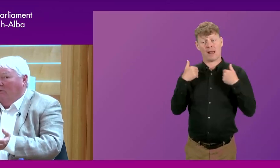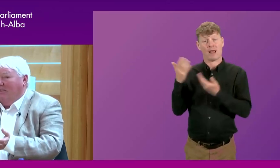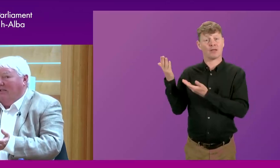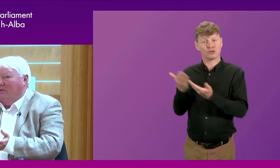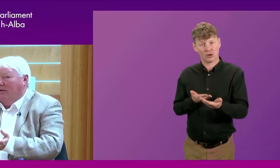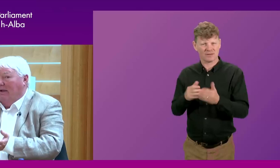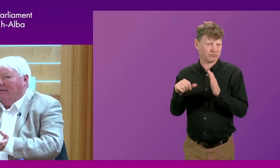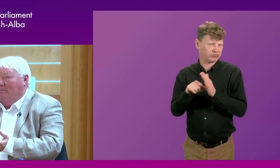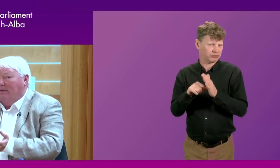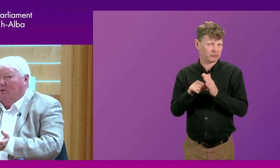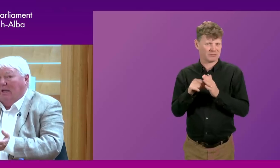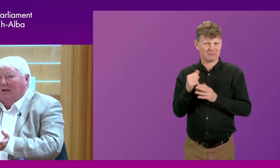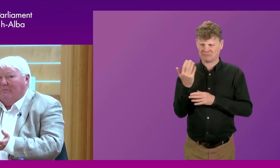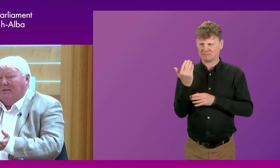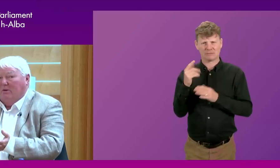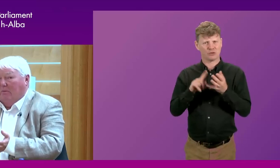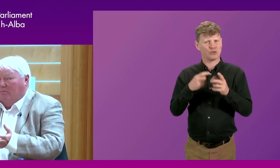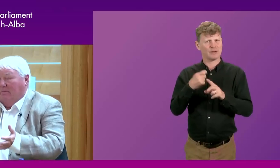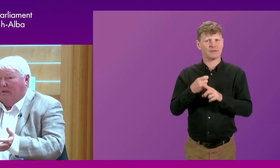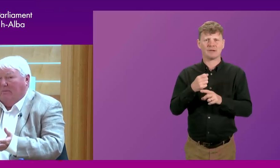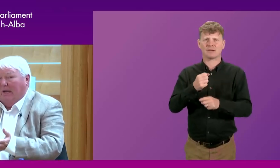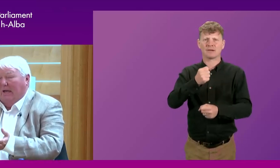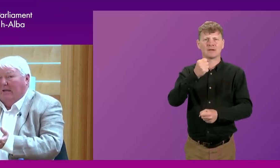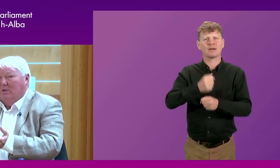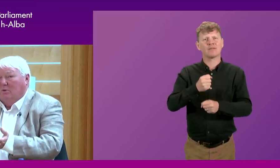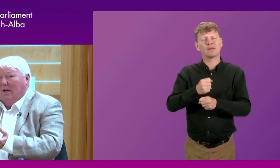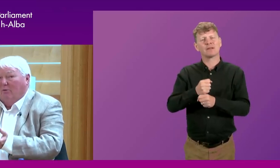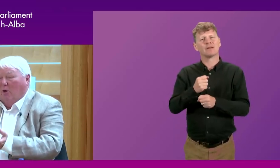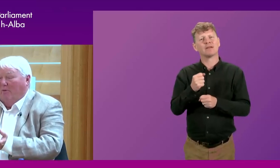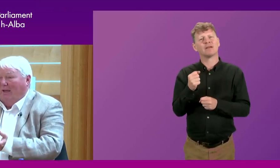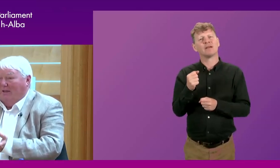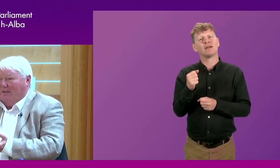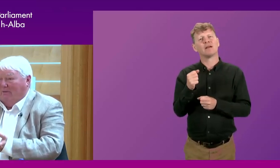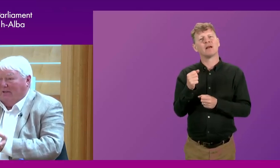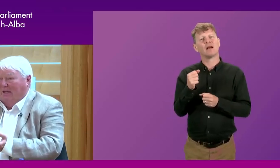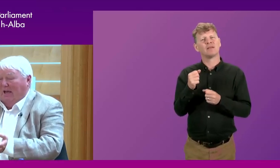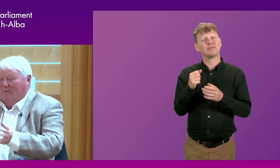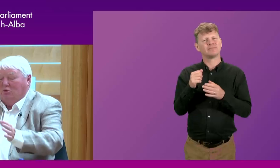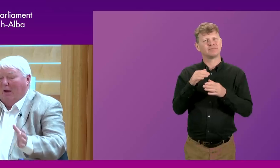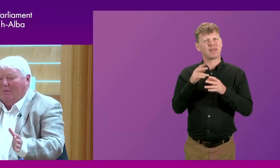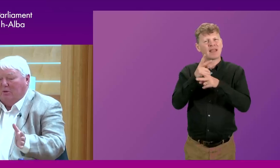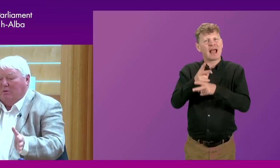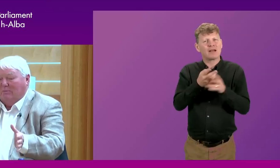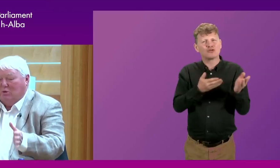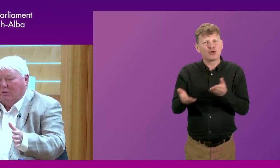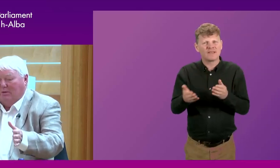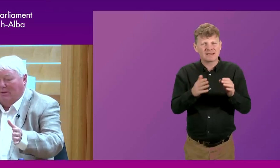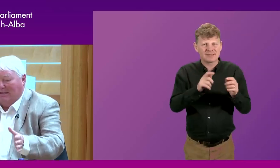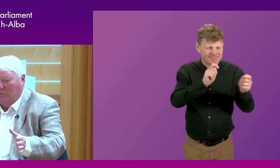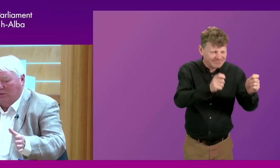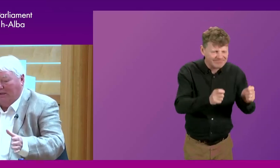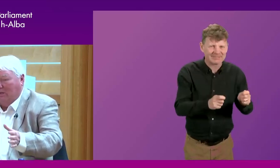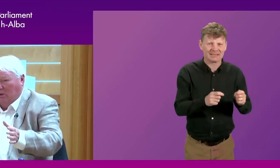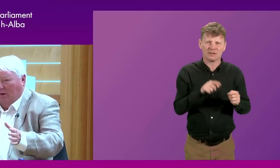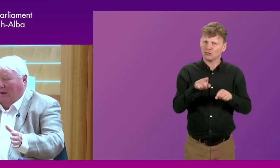particularly recently, there was an attempt in the UK government to, uh, some time back to, to get reform of the care service. And it was try, it was, it was, the,